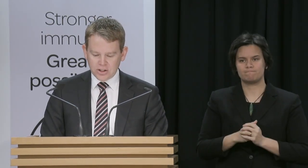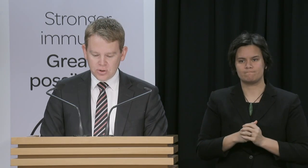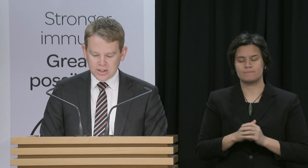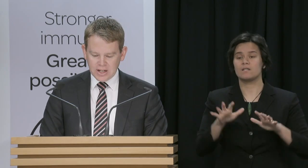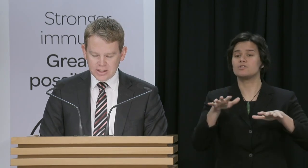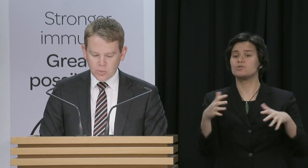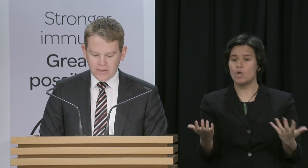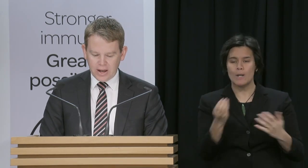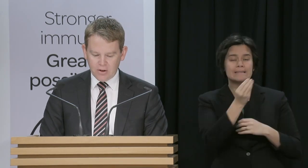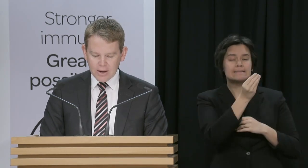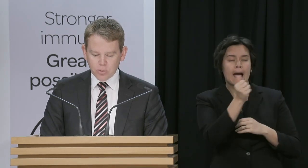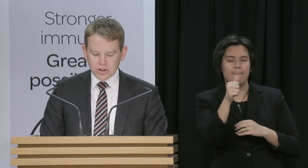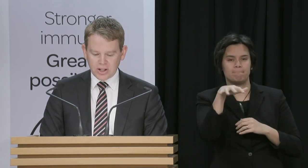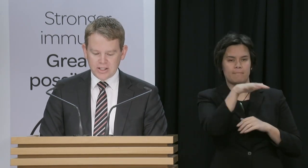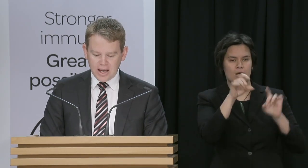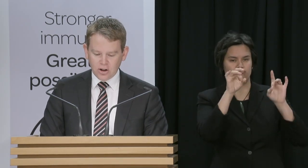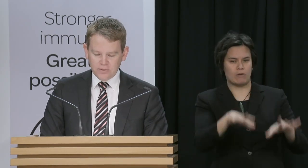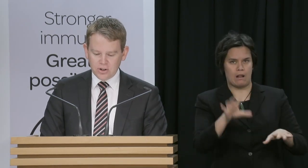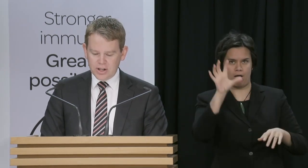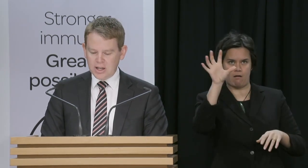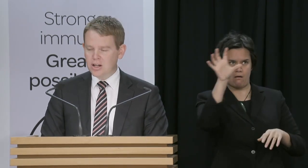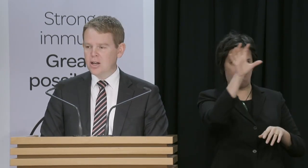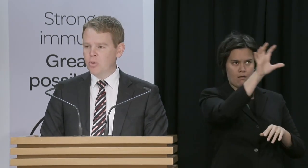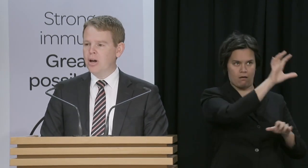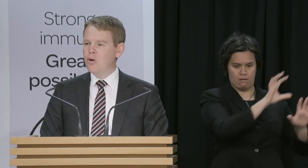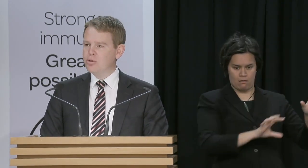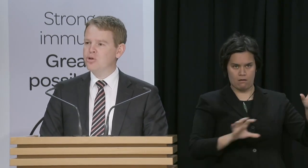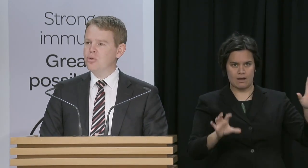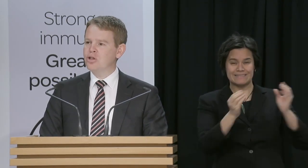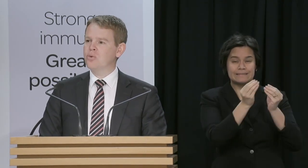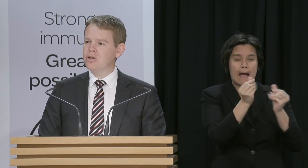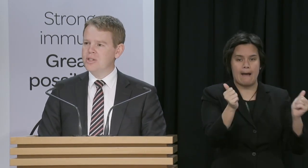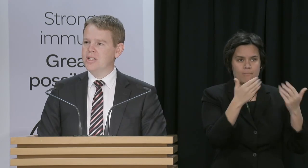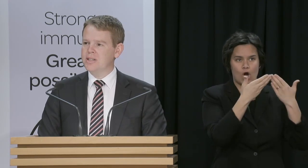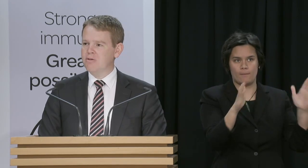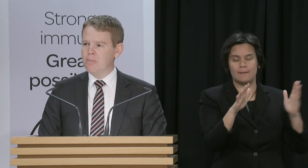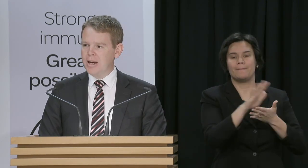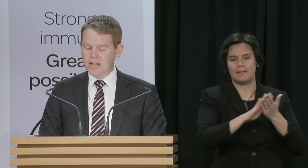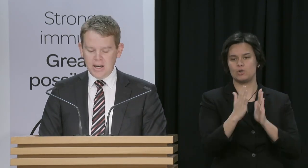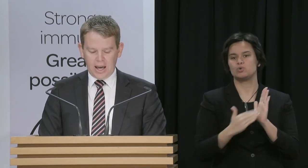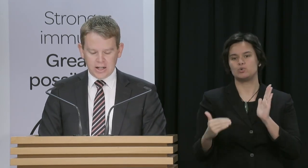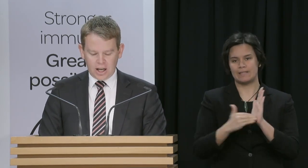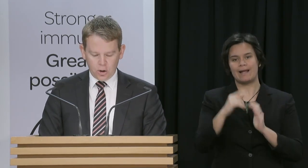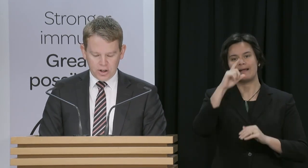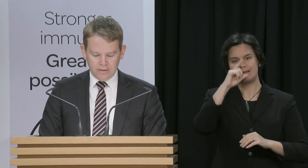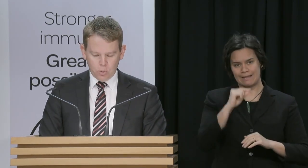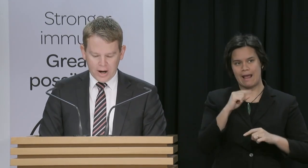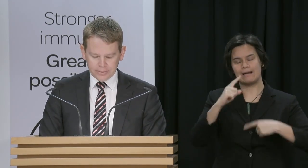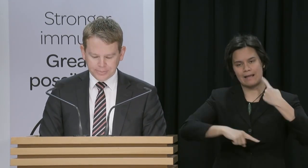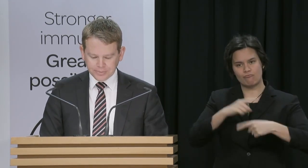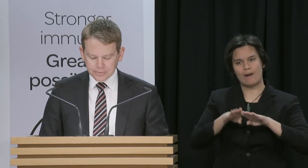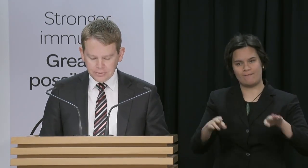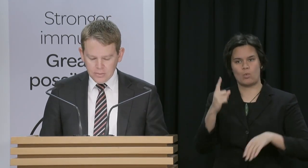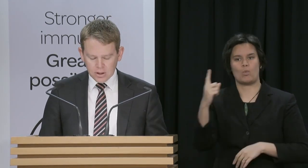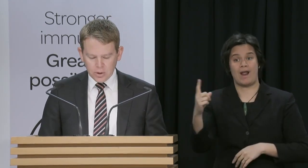up to the states where they are able to contain COVID-19 will help to ensure that New Zealand can remain at alert level